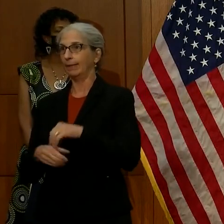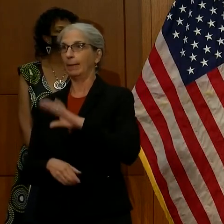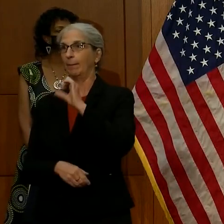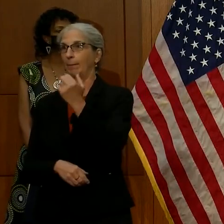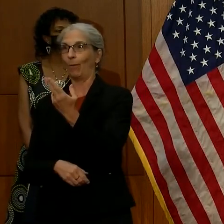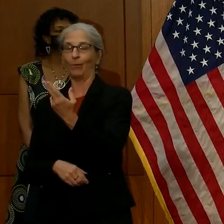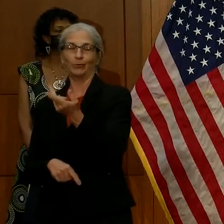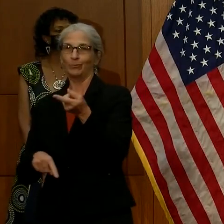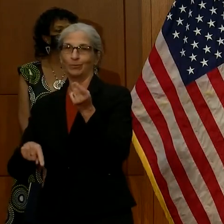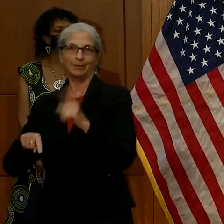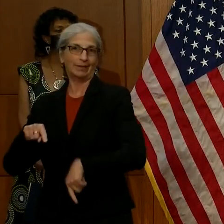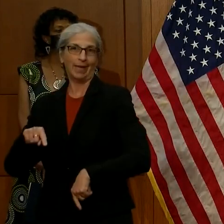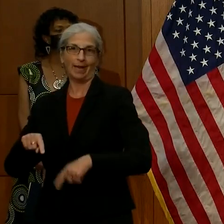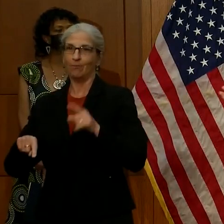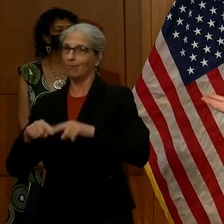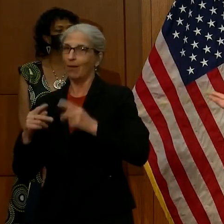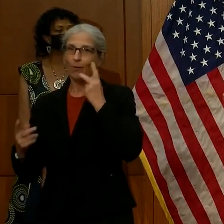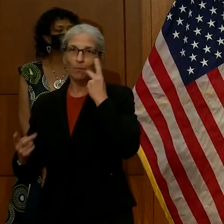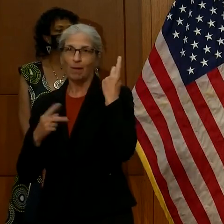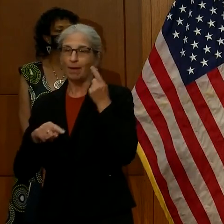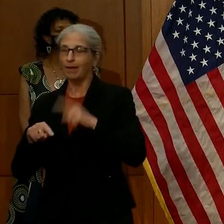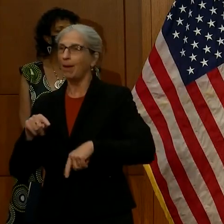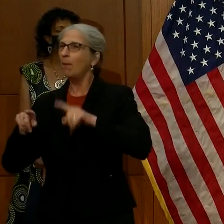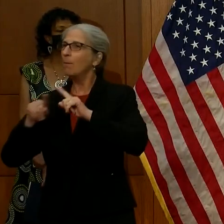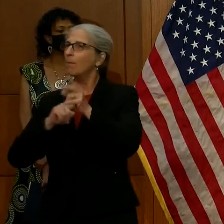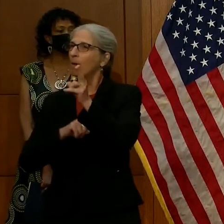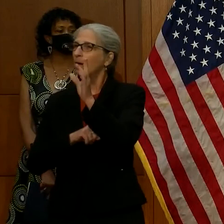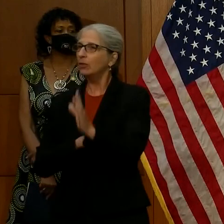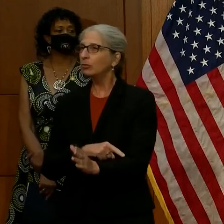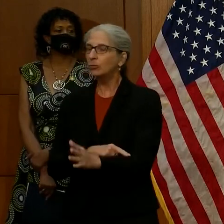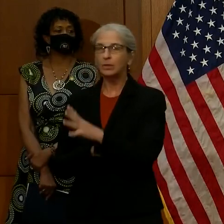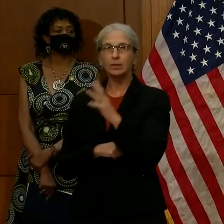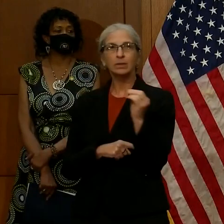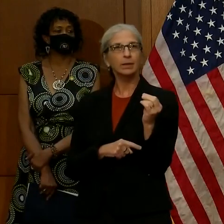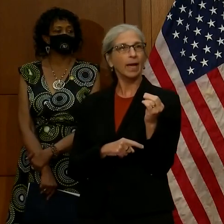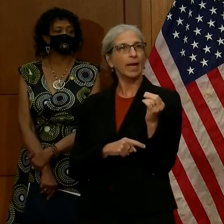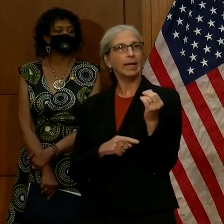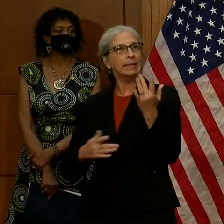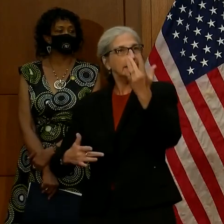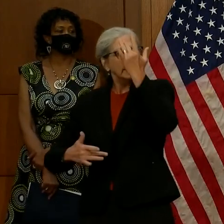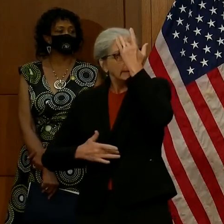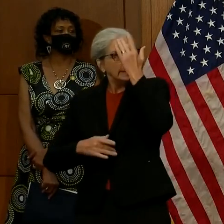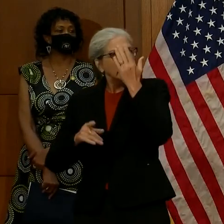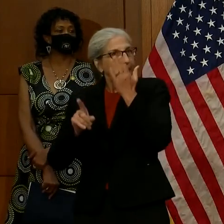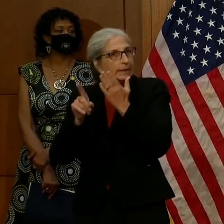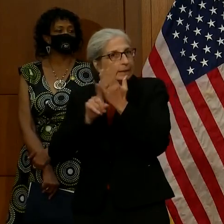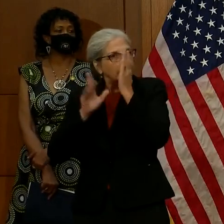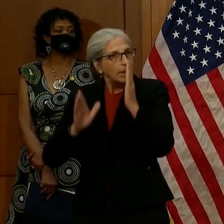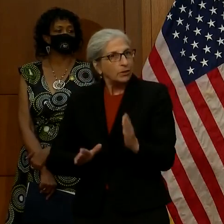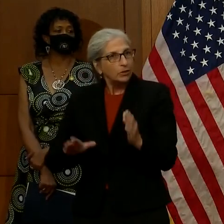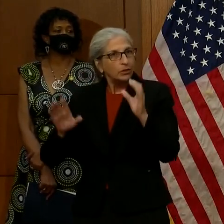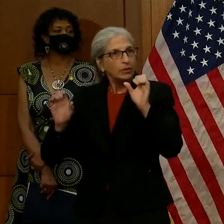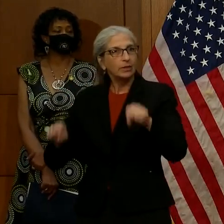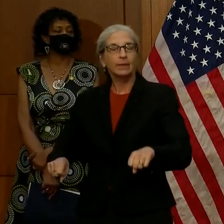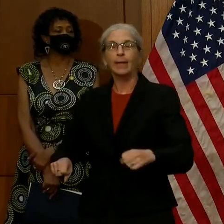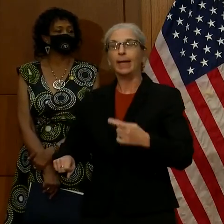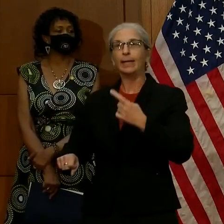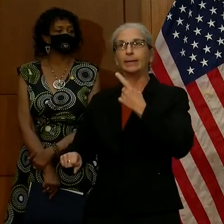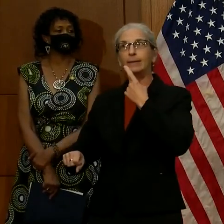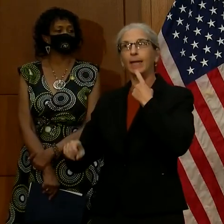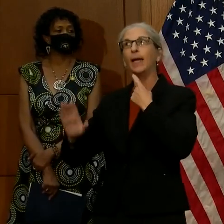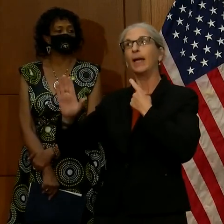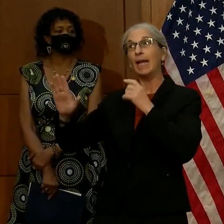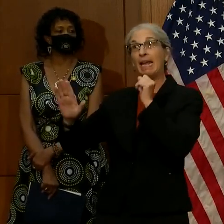And I think the historians and the epidemiologists, I think they can certainly make those observations and